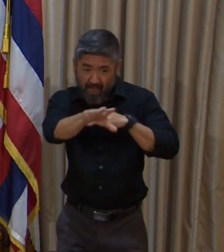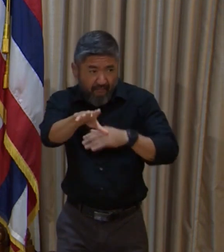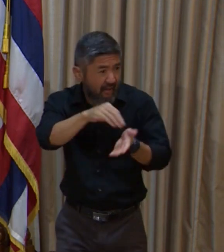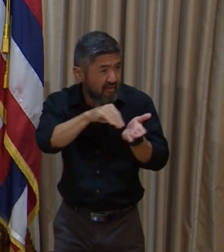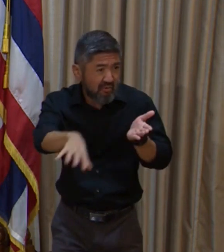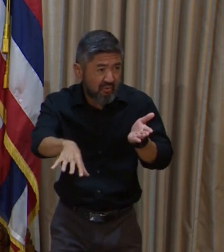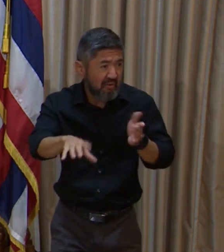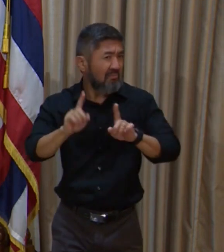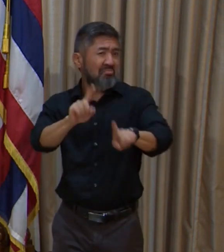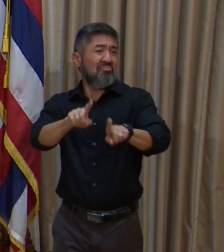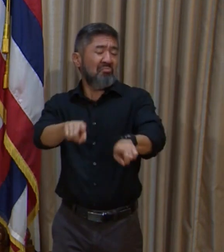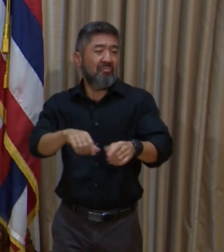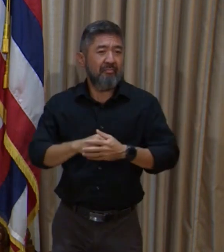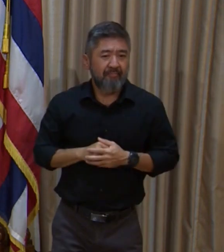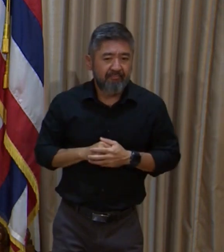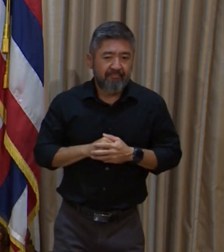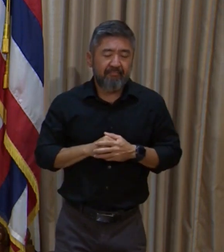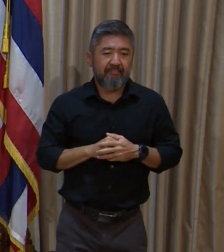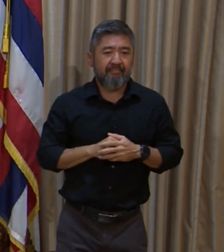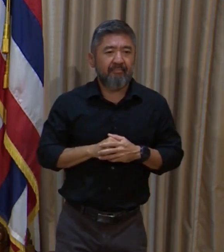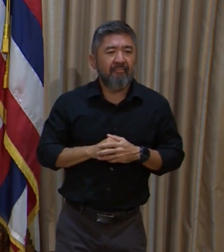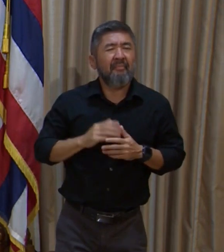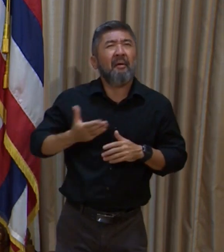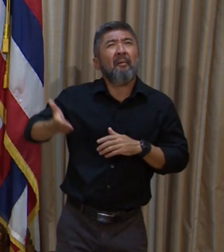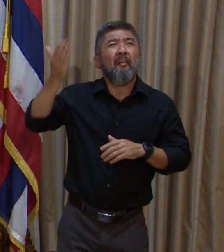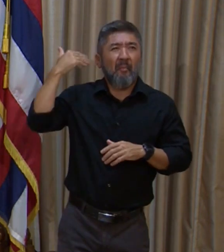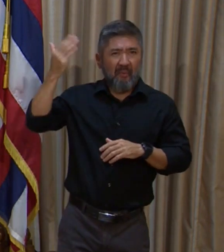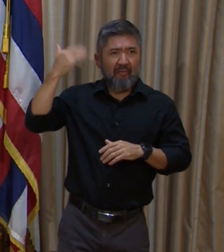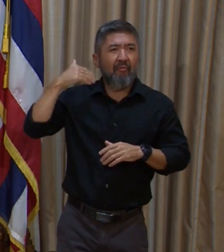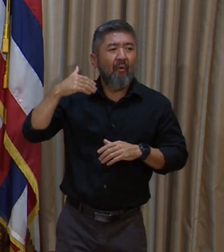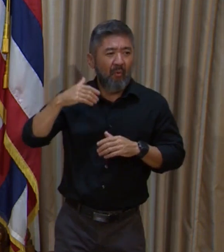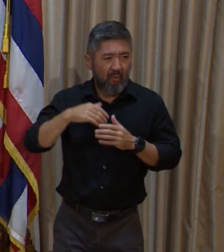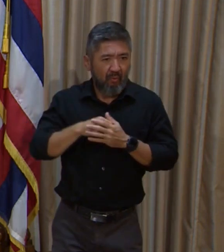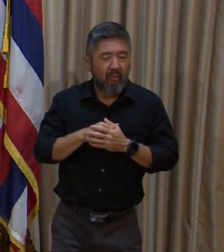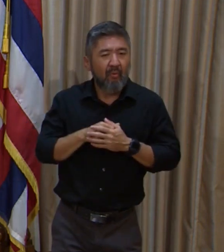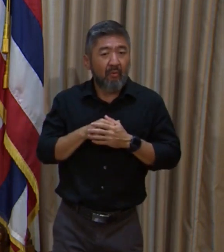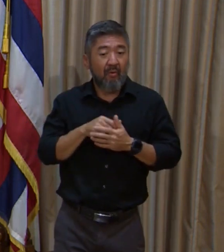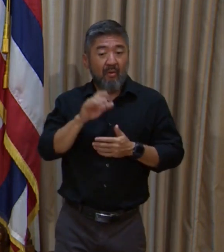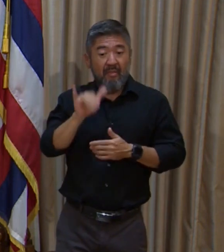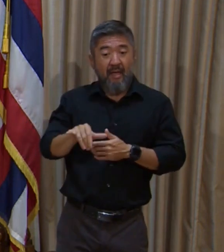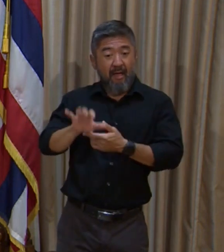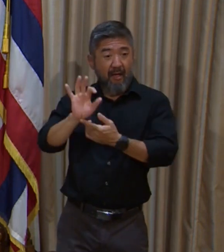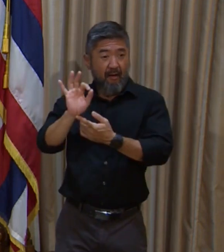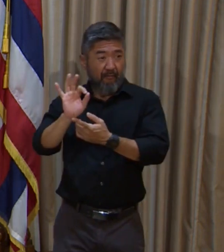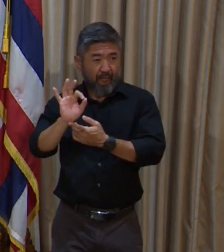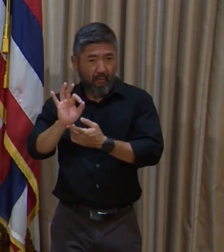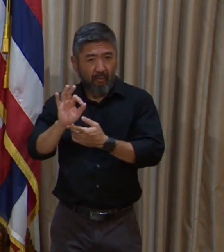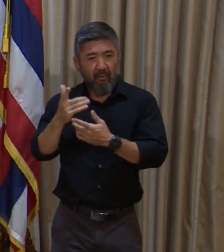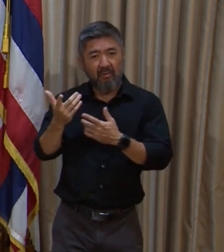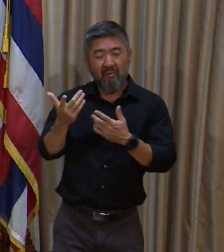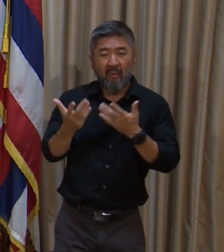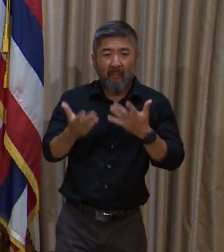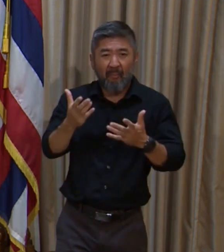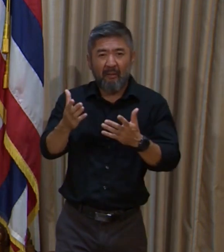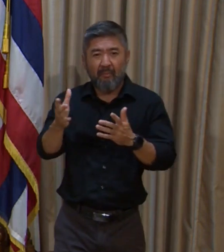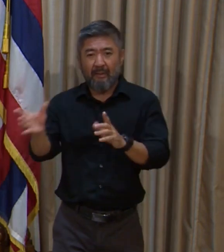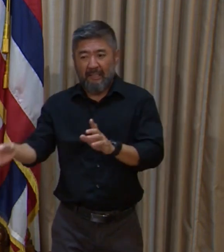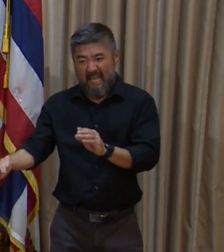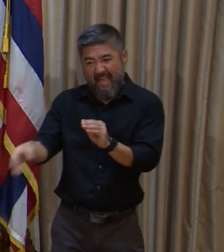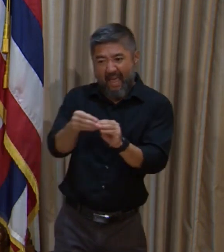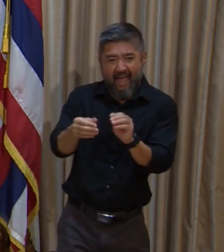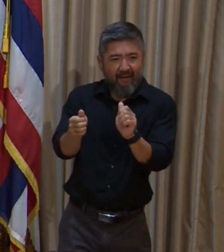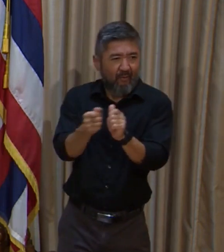did take furloughs attached to spring breaks, winter breaks,